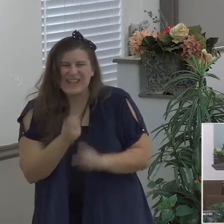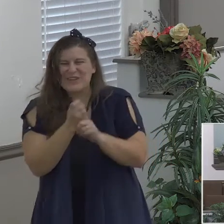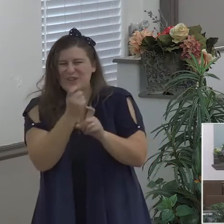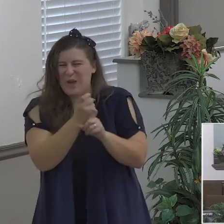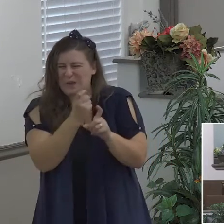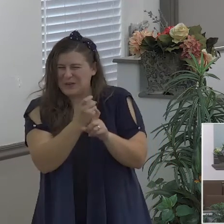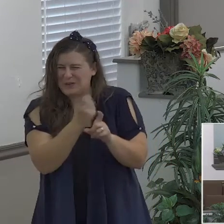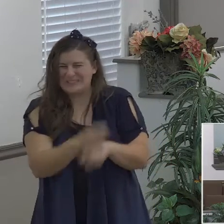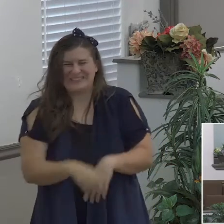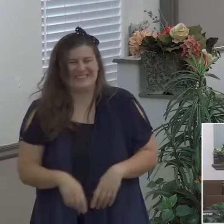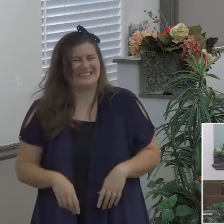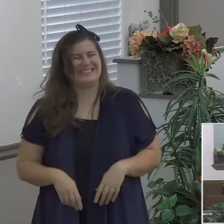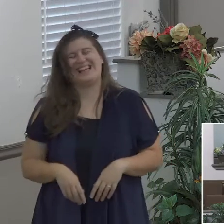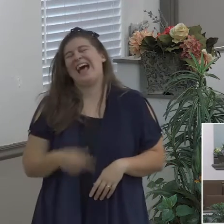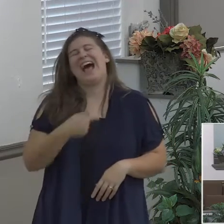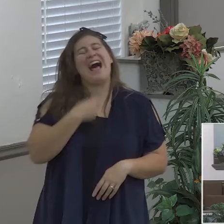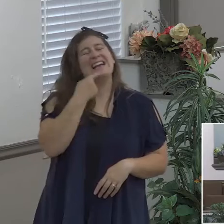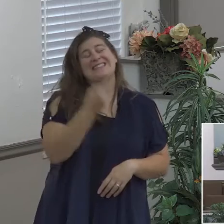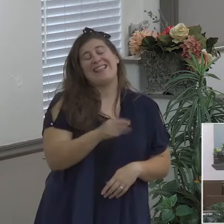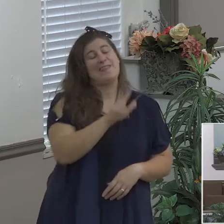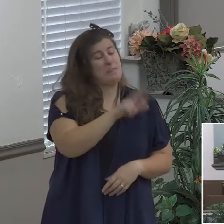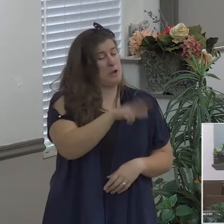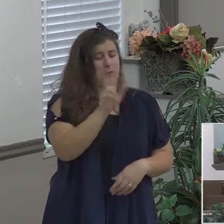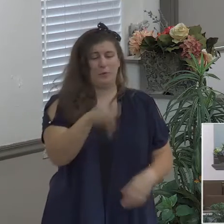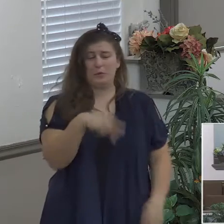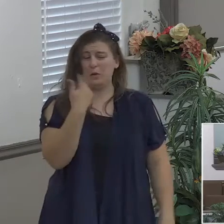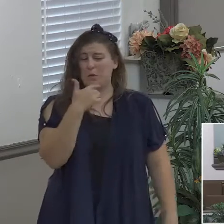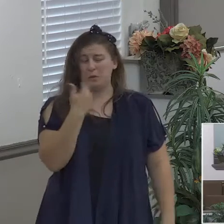and the reason why the topic came up is because